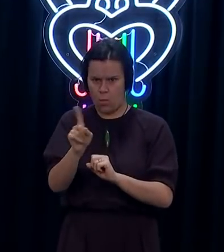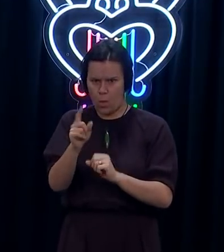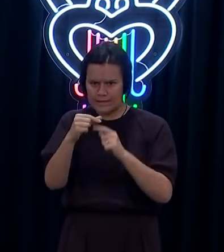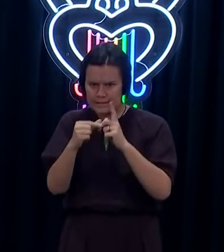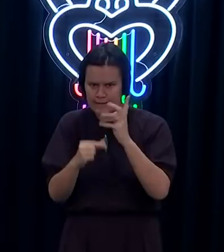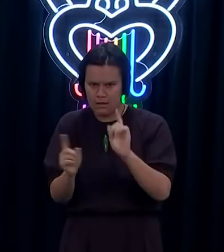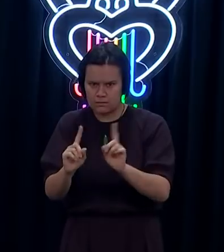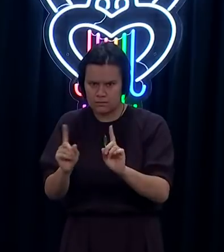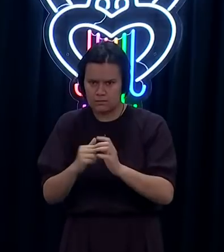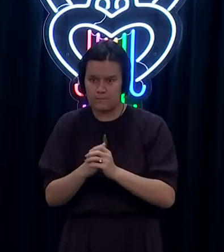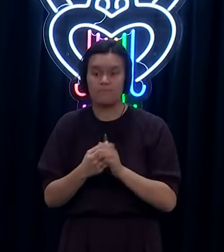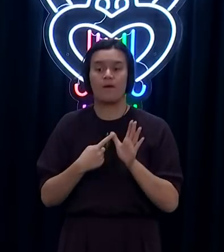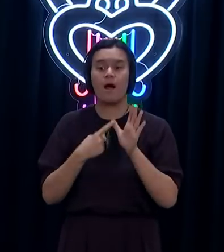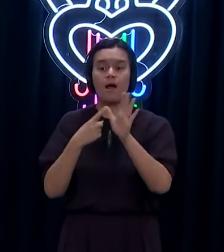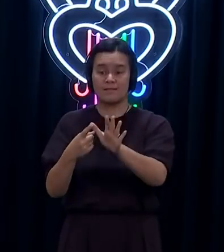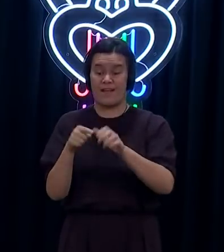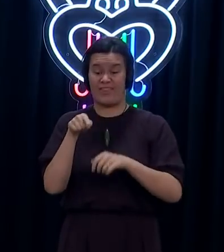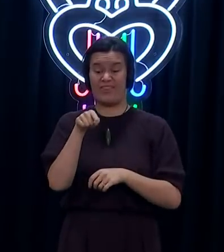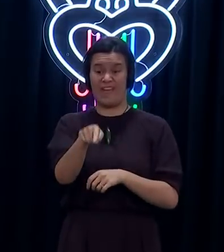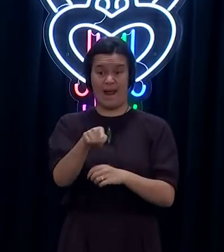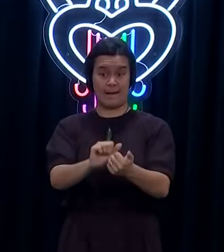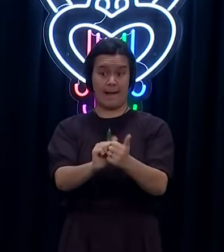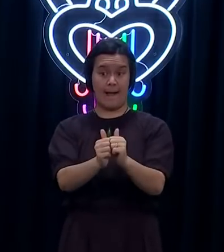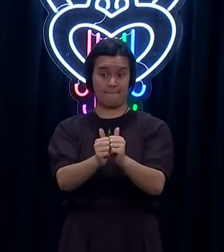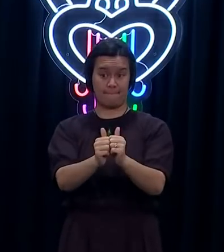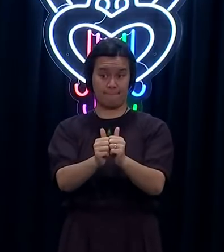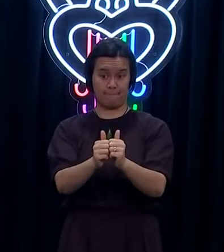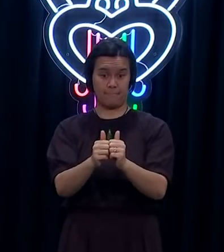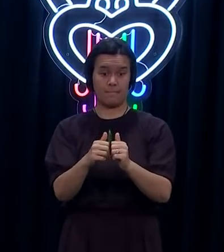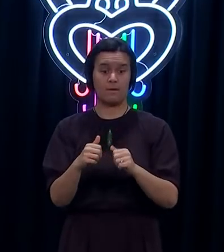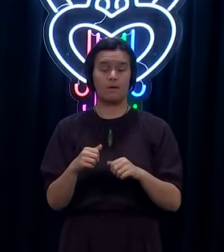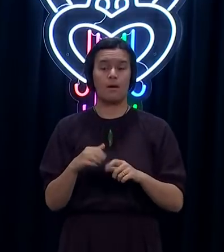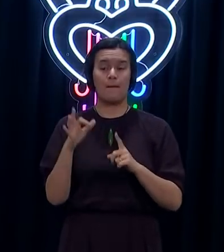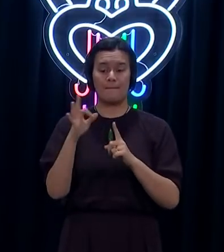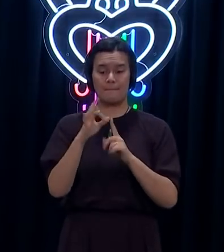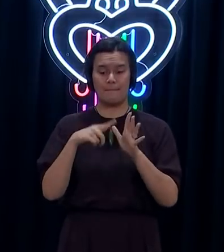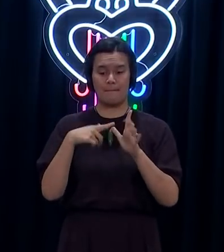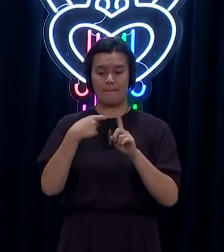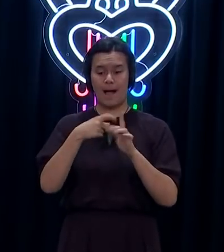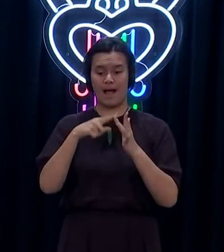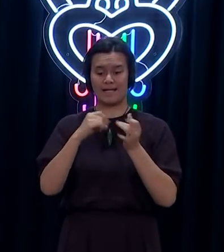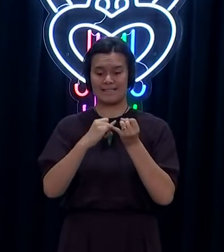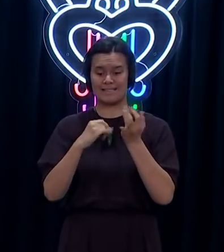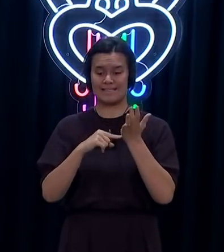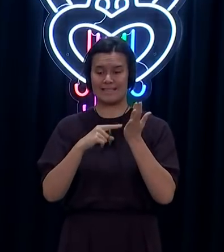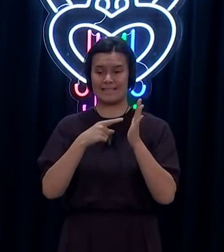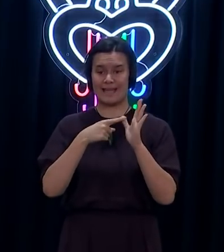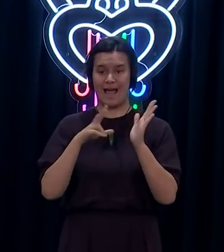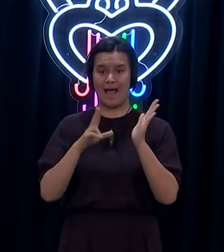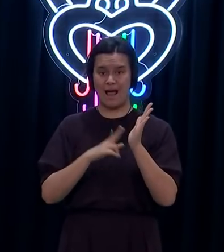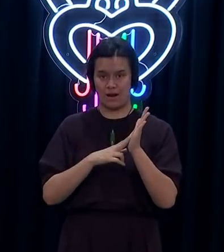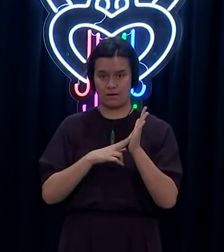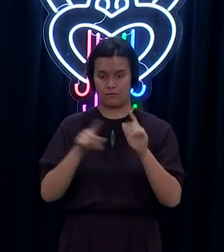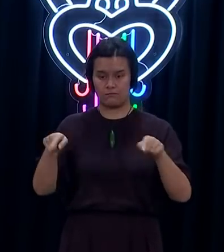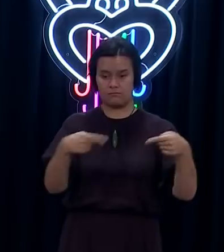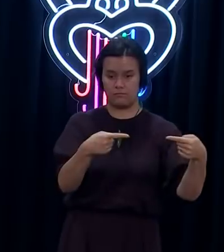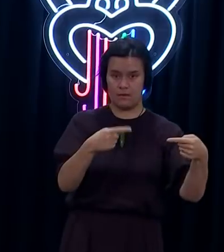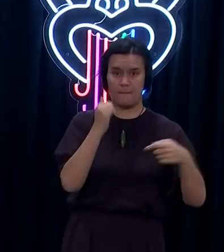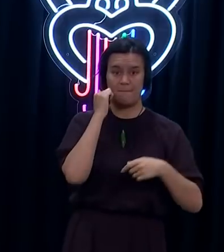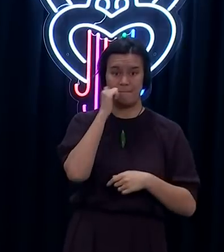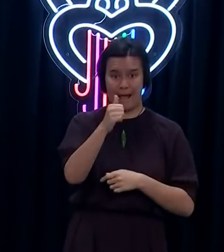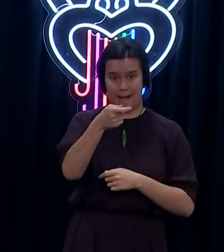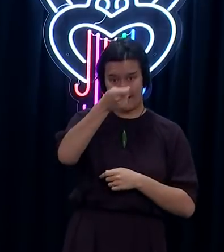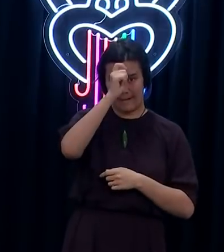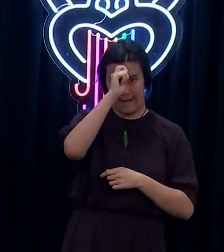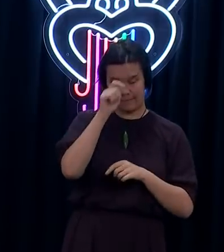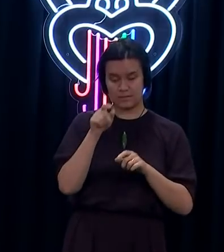affected the game for Pakistan and the New Zealand cricket team and the way that we've described them as has been